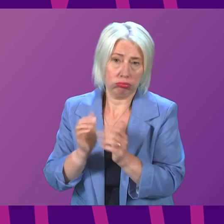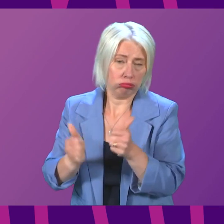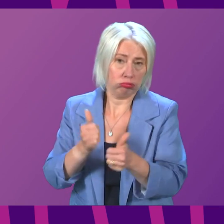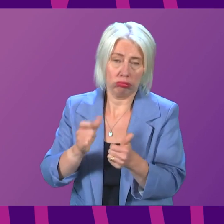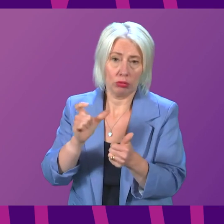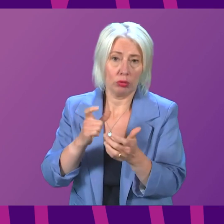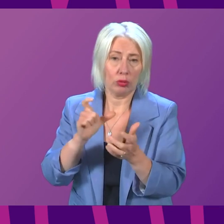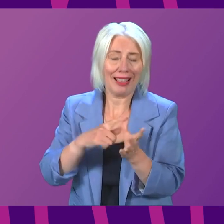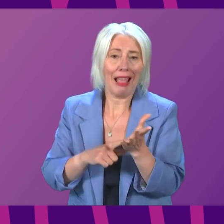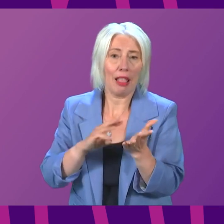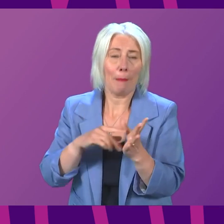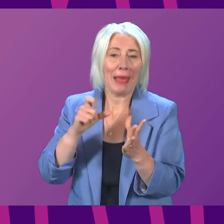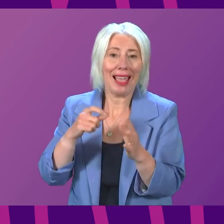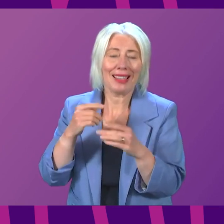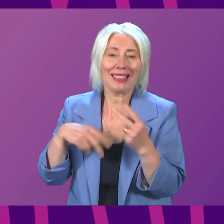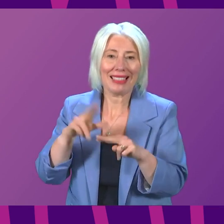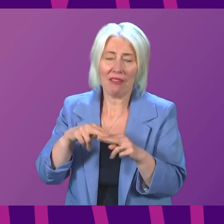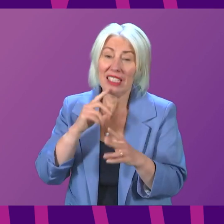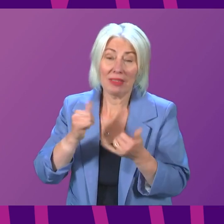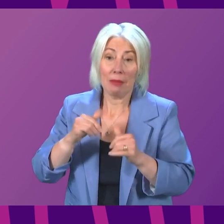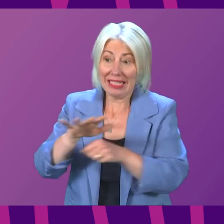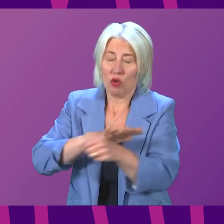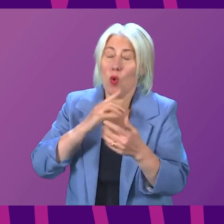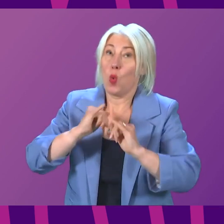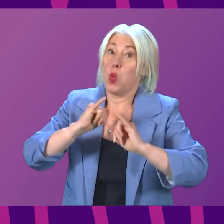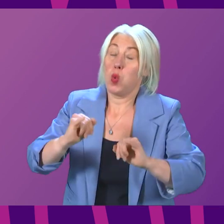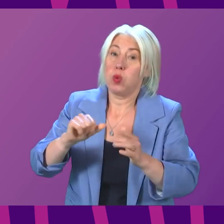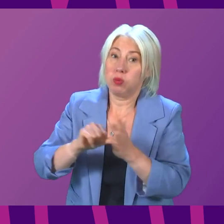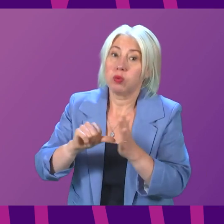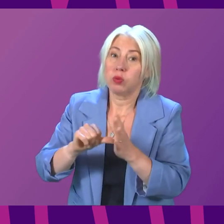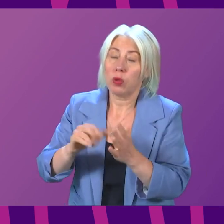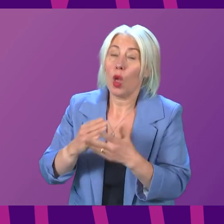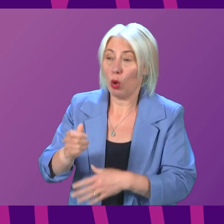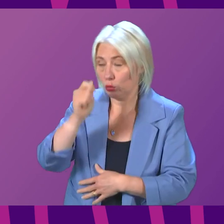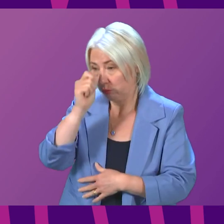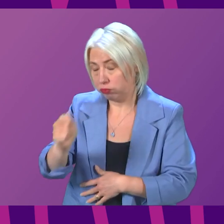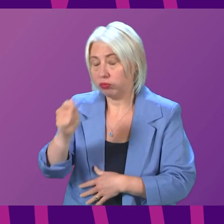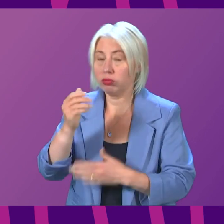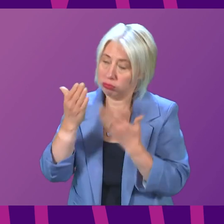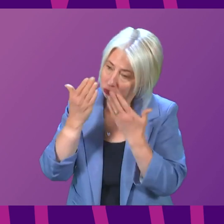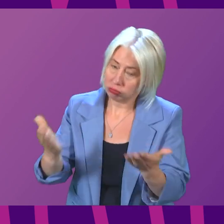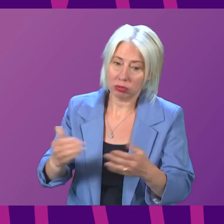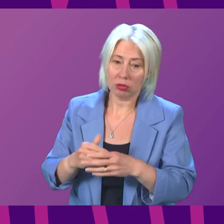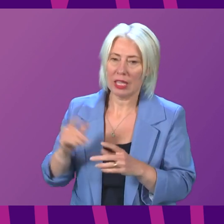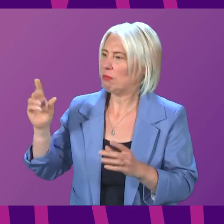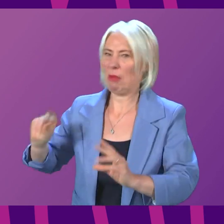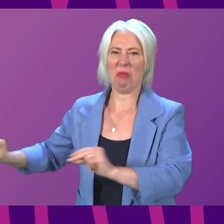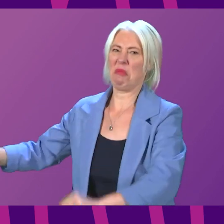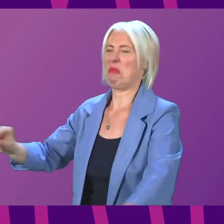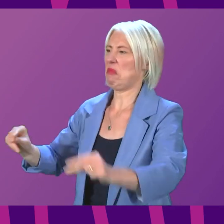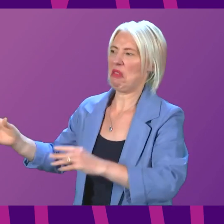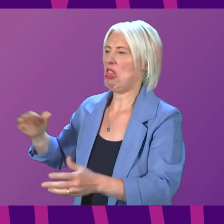an excellent job. They often do that job in really difficult circumstances, and I want to recognise and acknowledge that. You might not want to thank them.